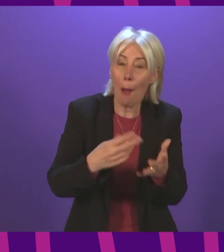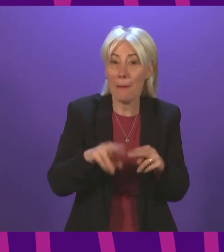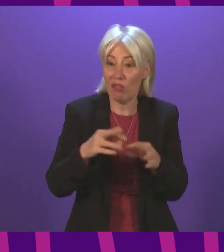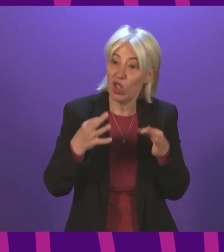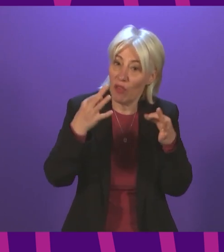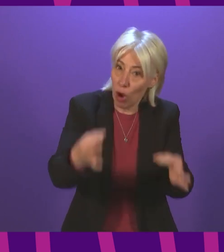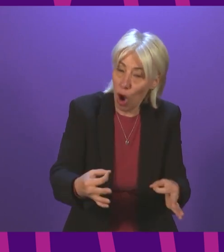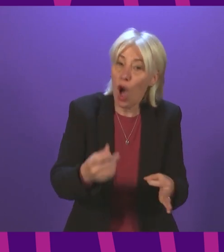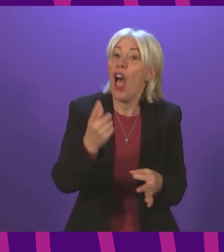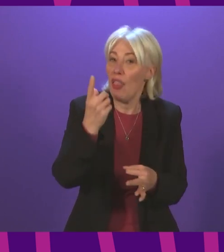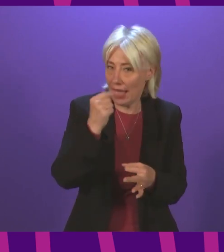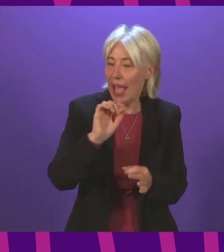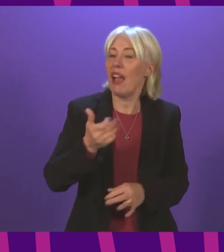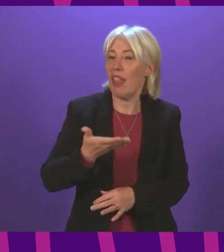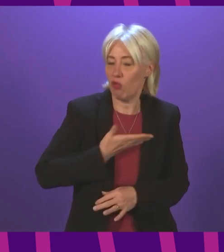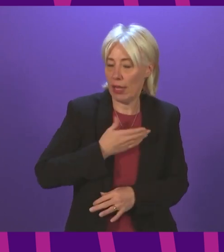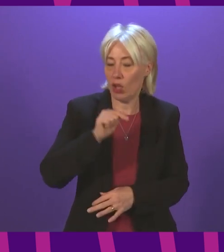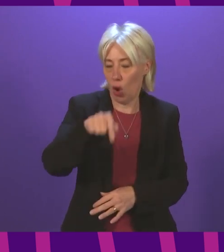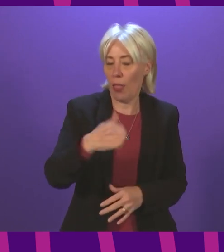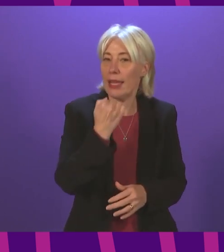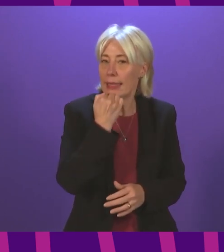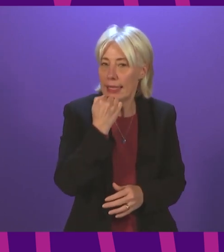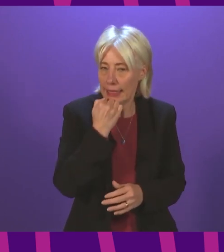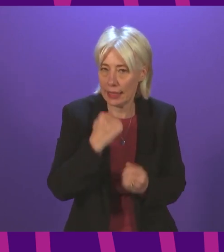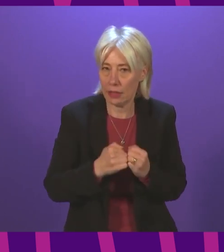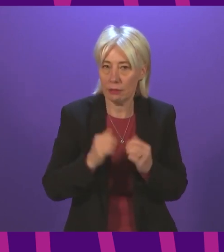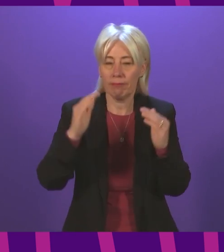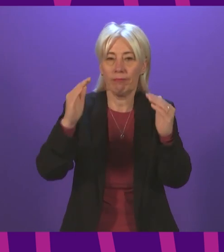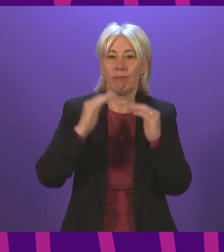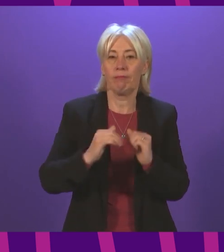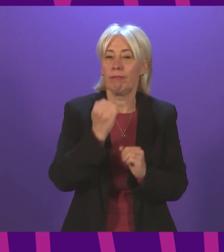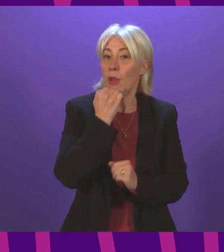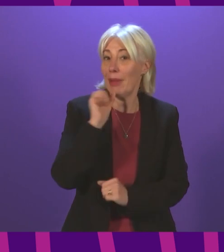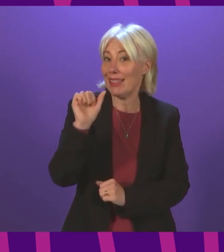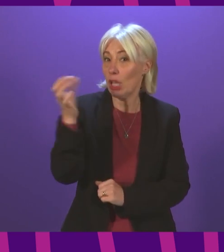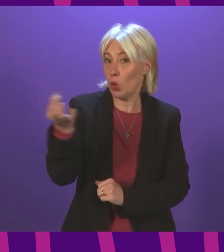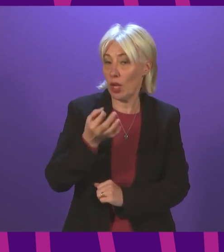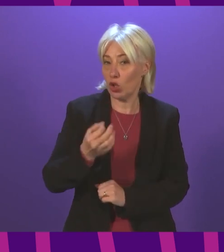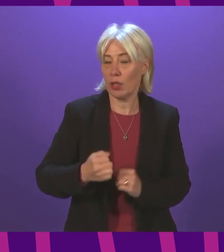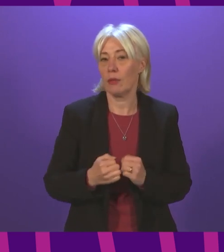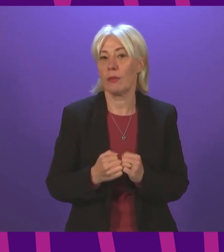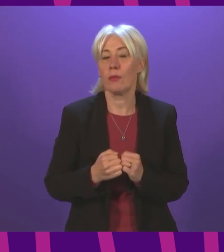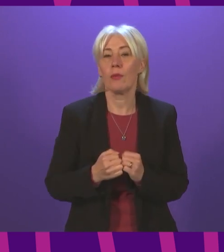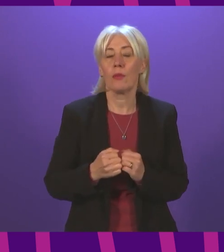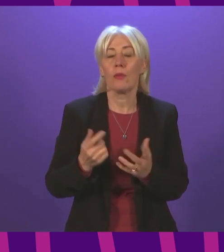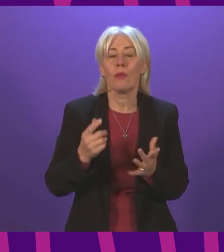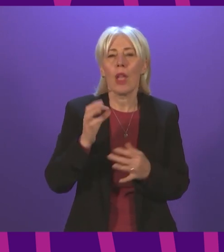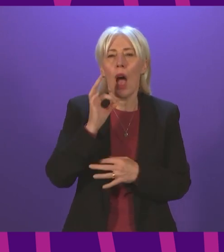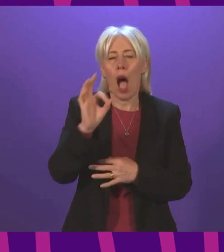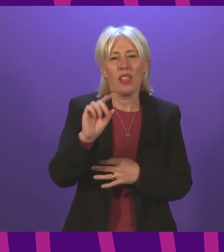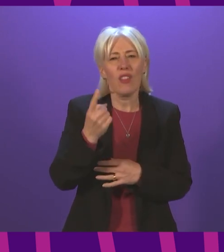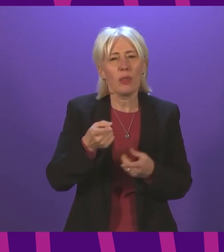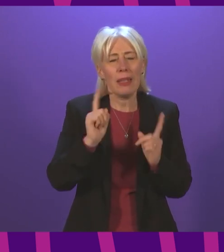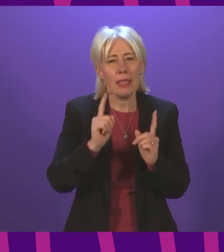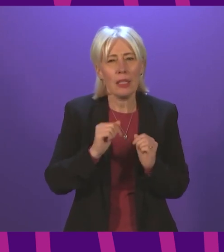their entry to primary school will have that right. Question number six, Martin Whitfield. Thank you, Presiding Officer. To ask the First Minister what the